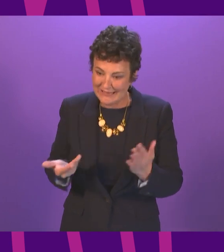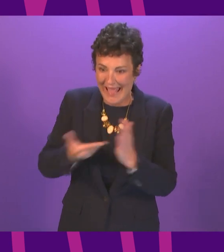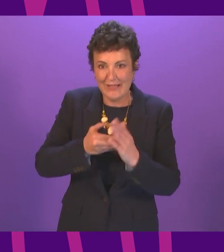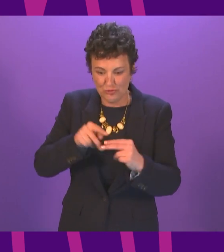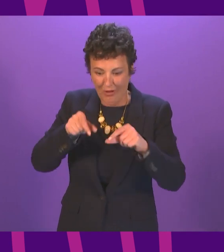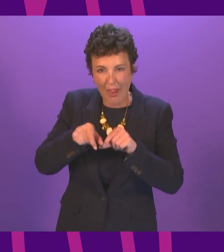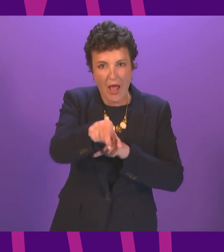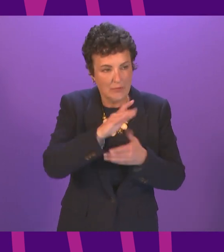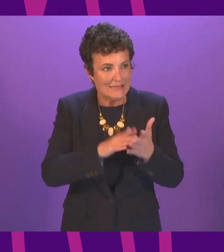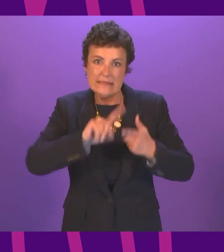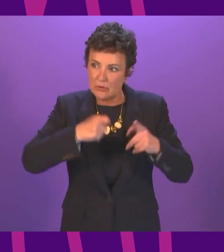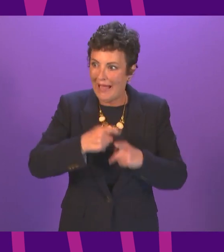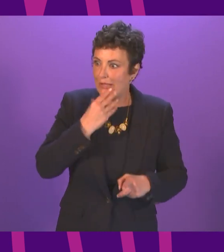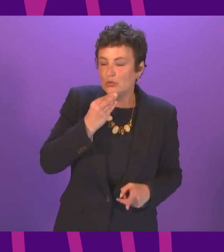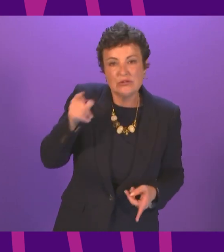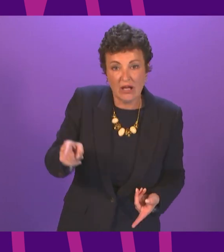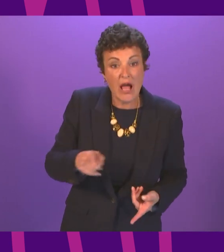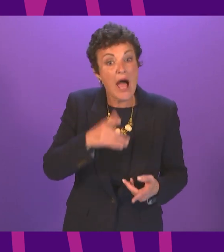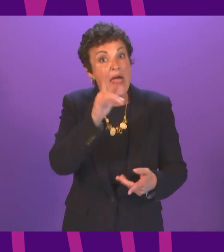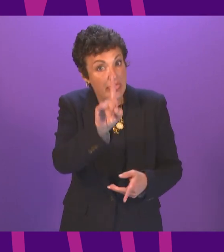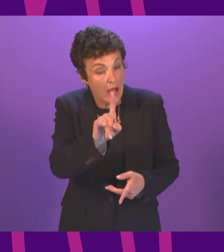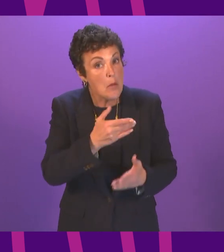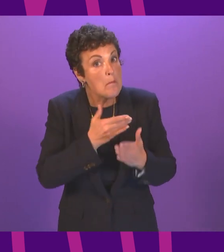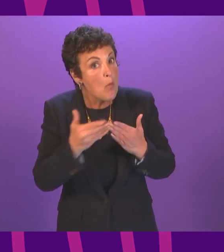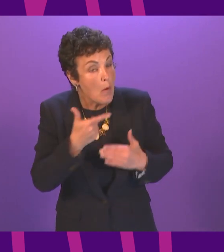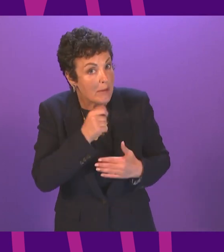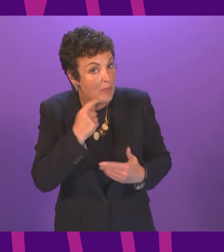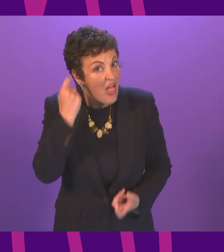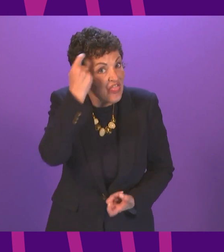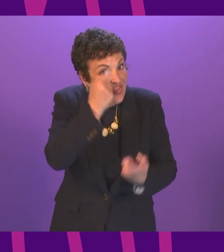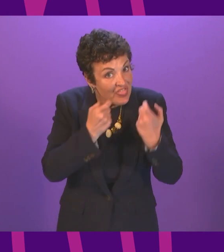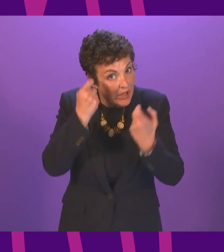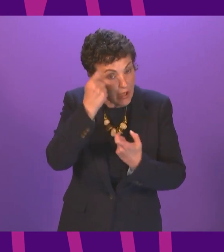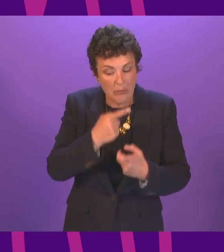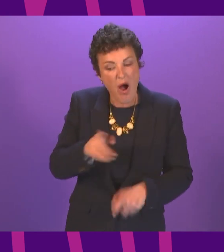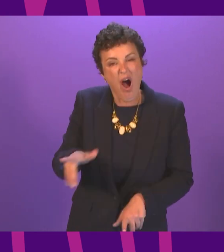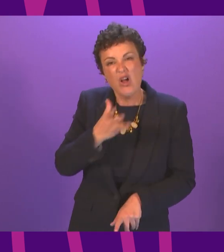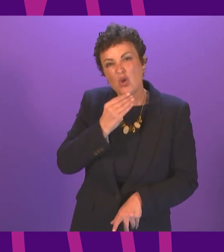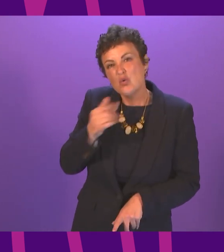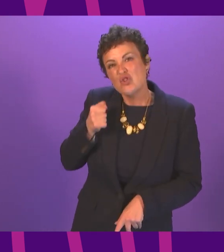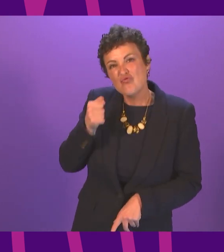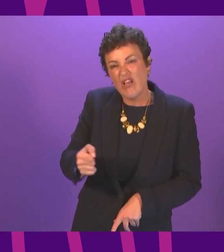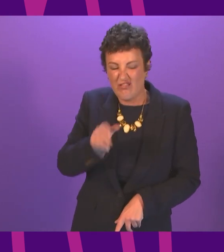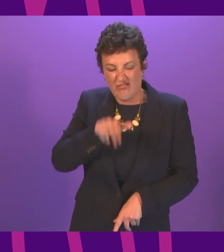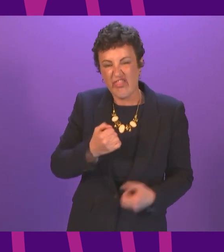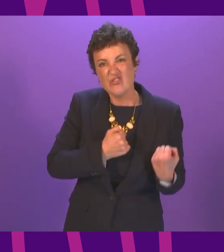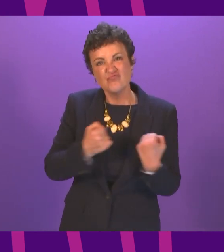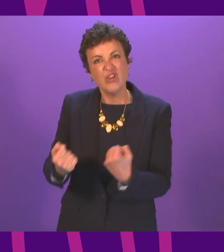and more people will consider using the train as a green alternative to driving